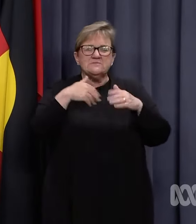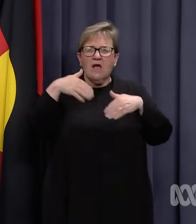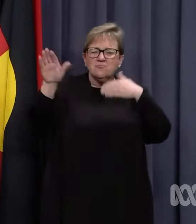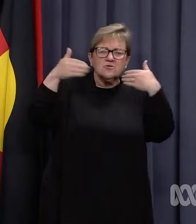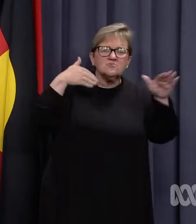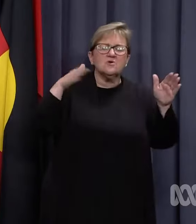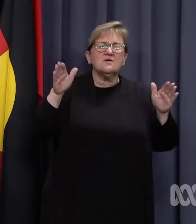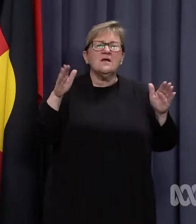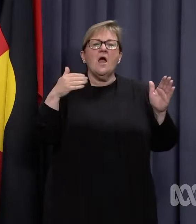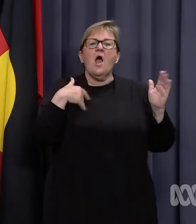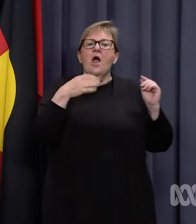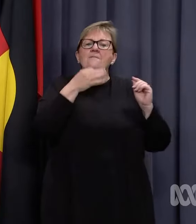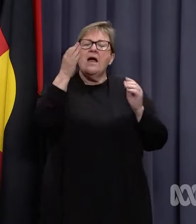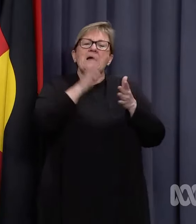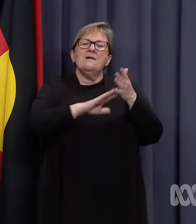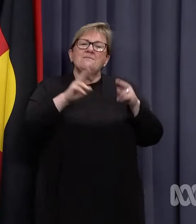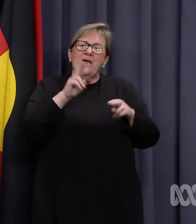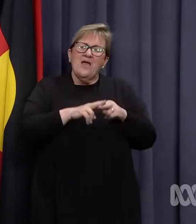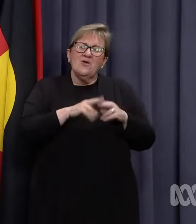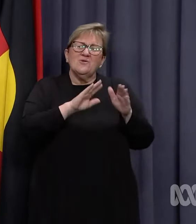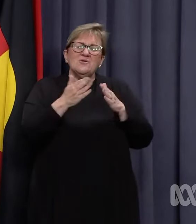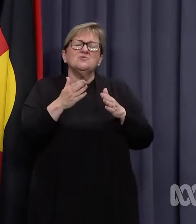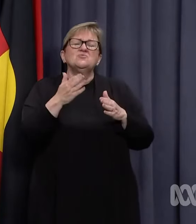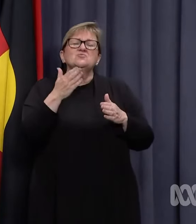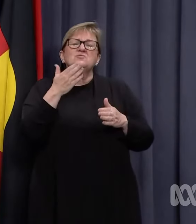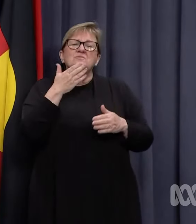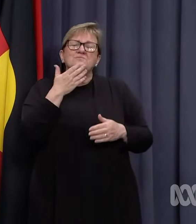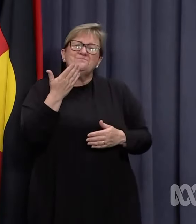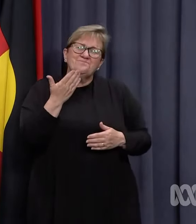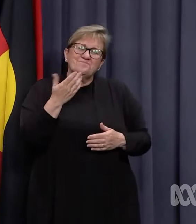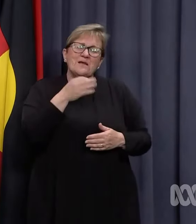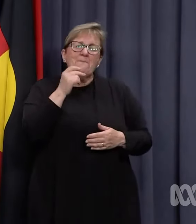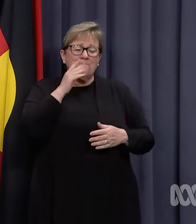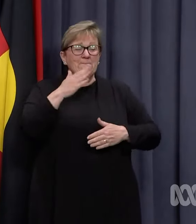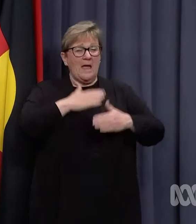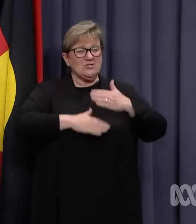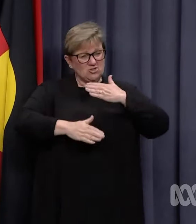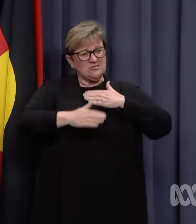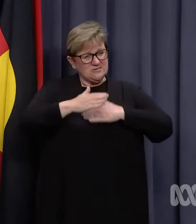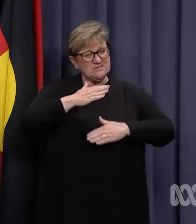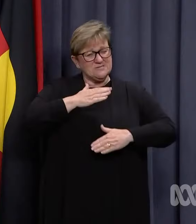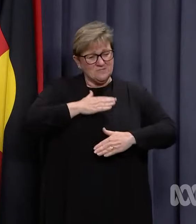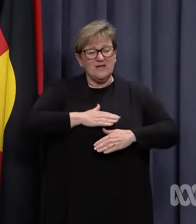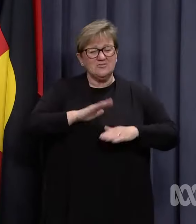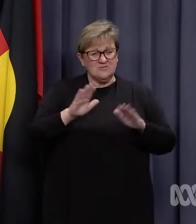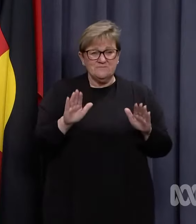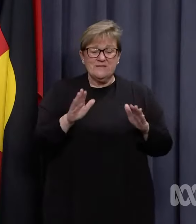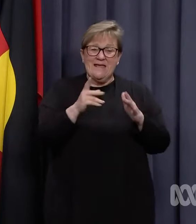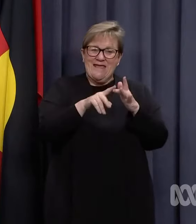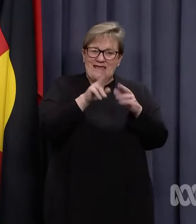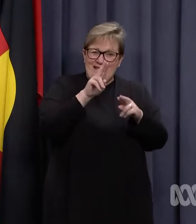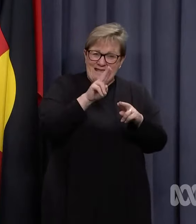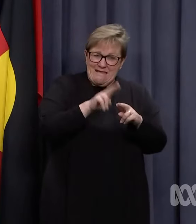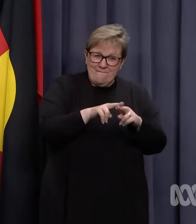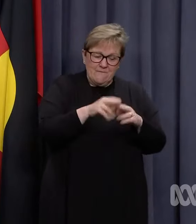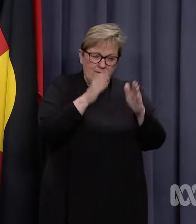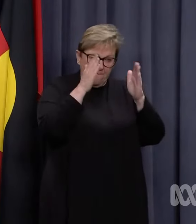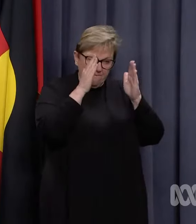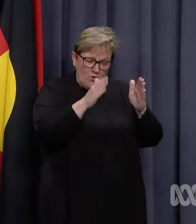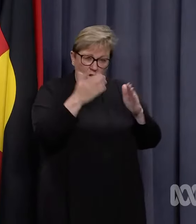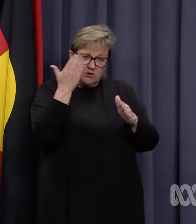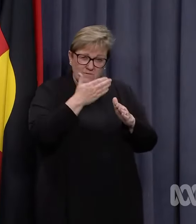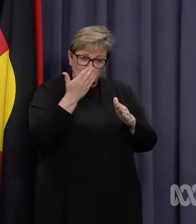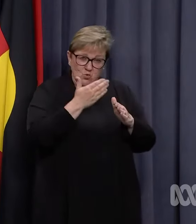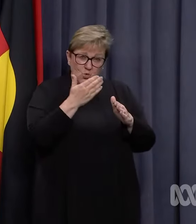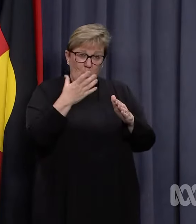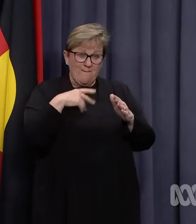of the like, I'm asking parents and communities to be patient that if the main focus of the school